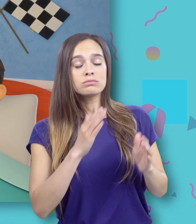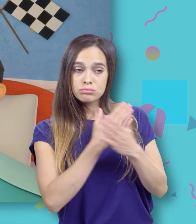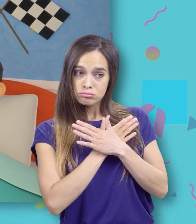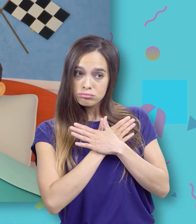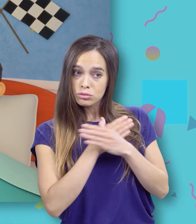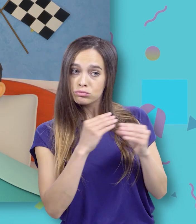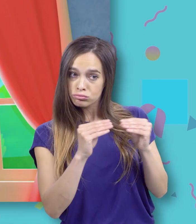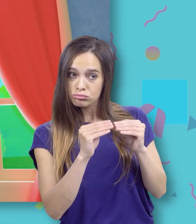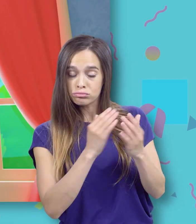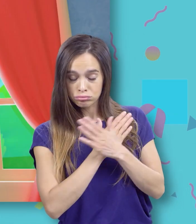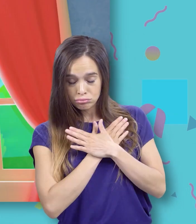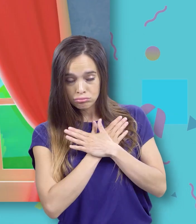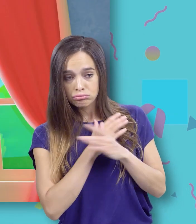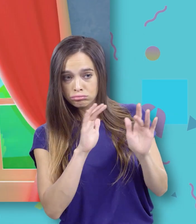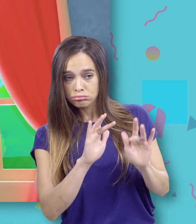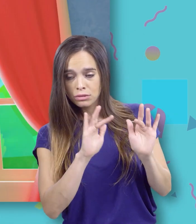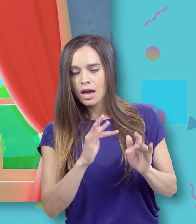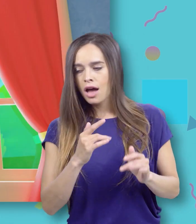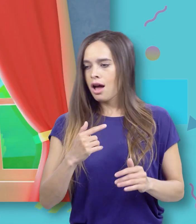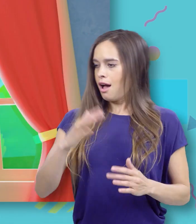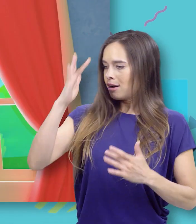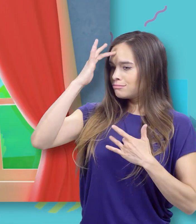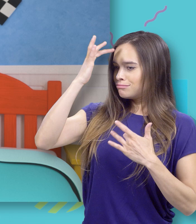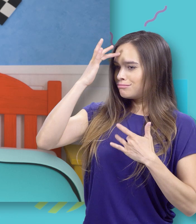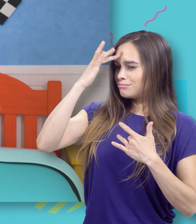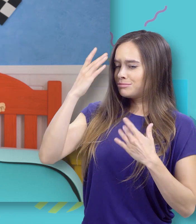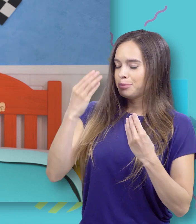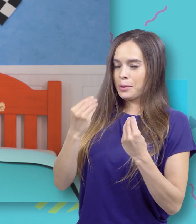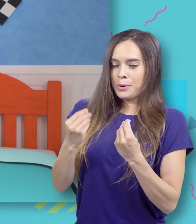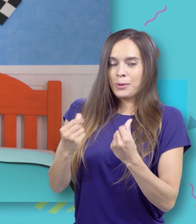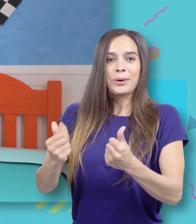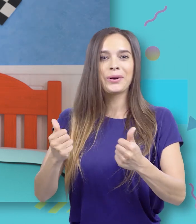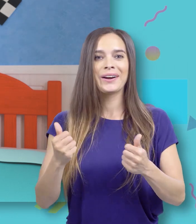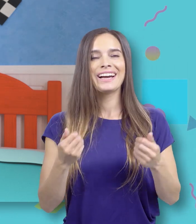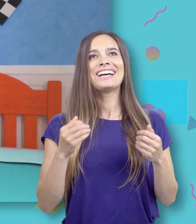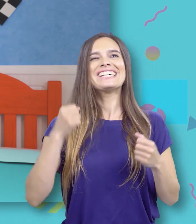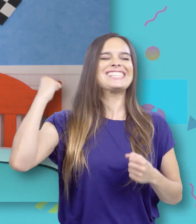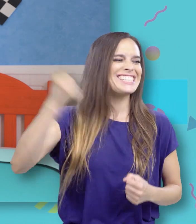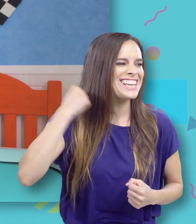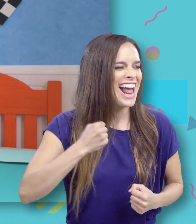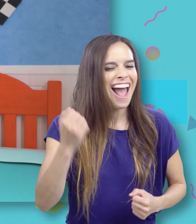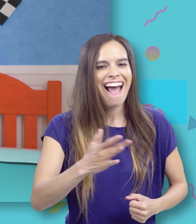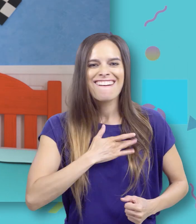My illness has gone away I feel all okay